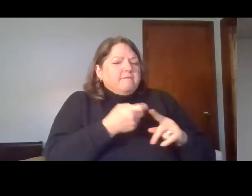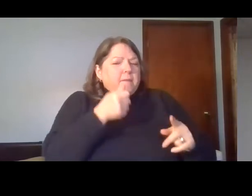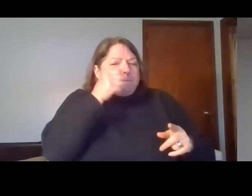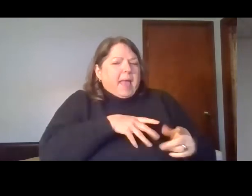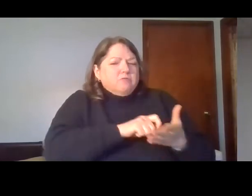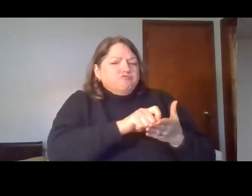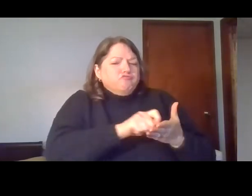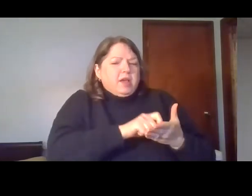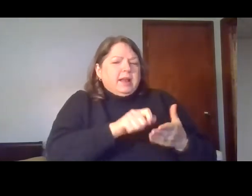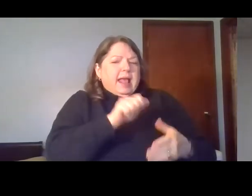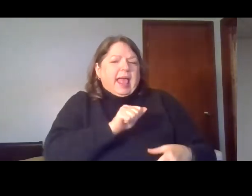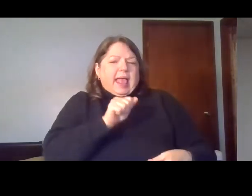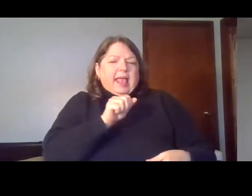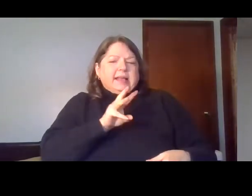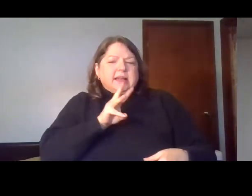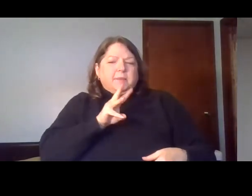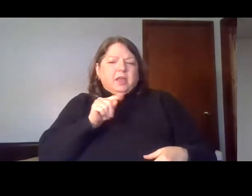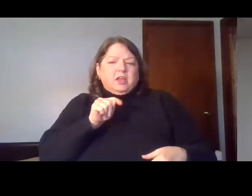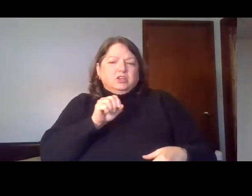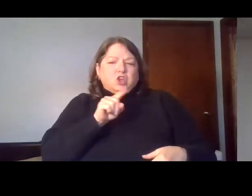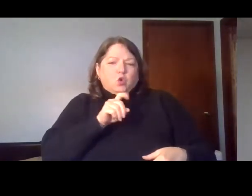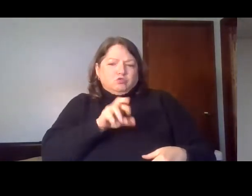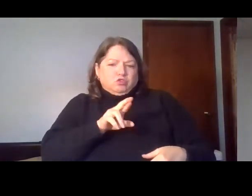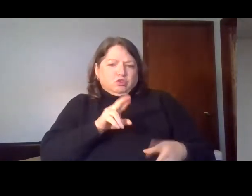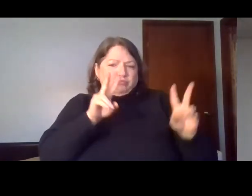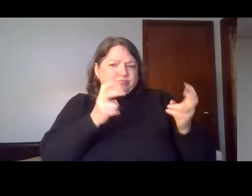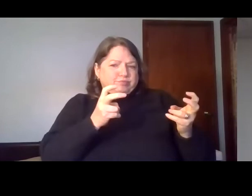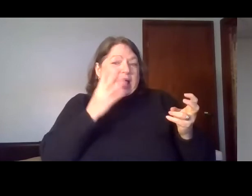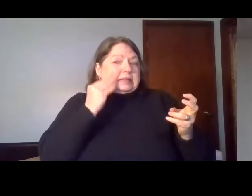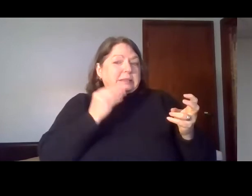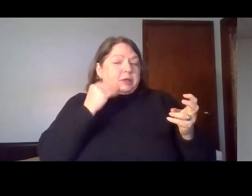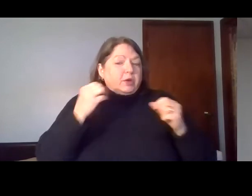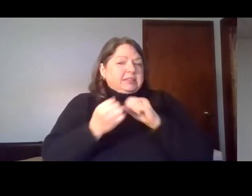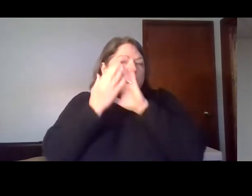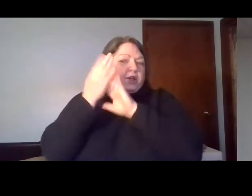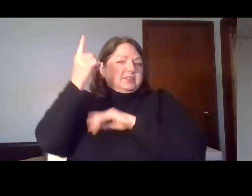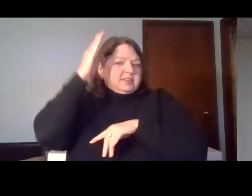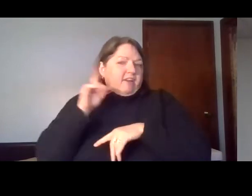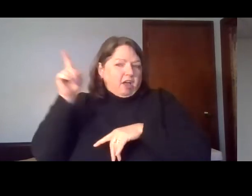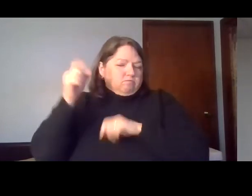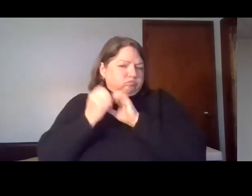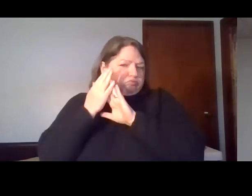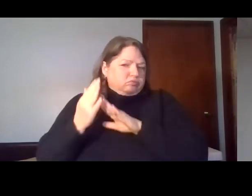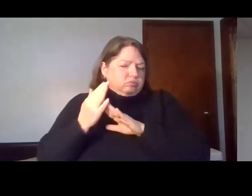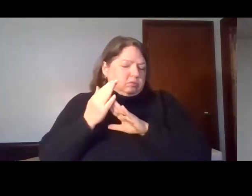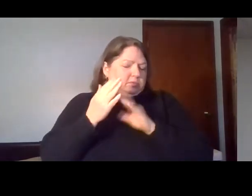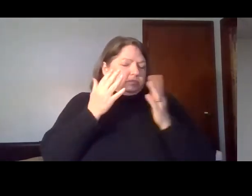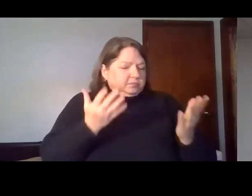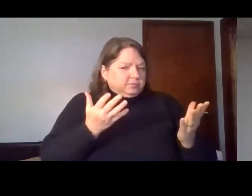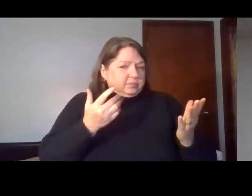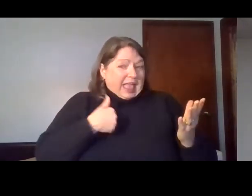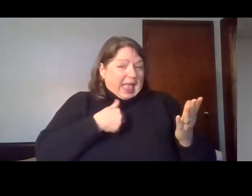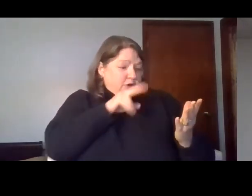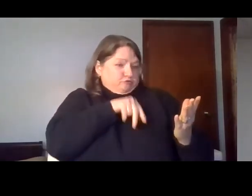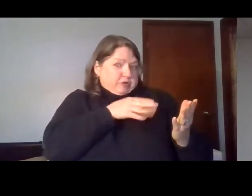Experiencing the Presence of God. Experiencing the Presence of God. So as you turn to Nahum chapter 1, I want to